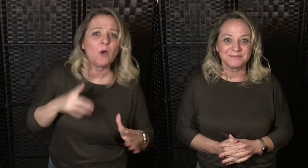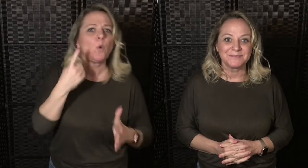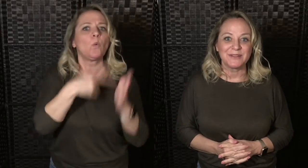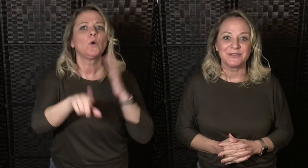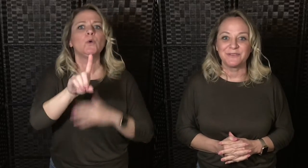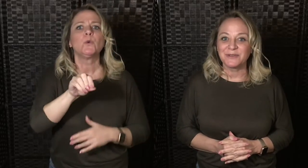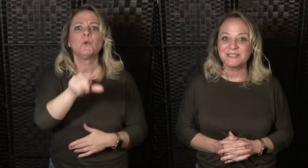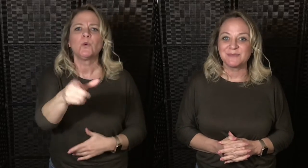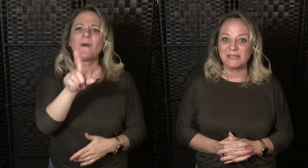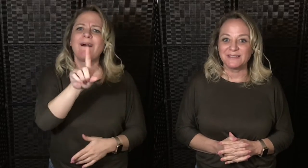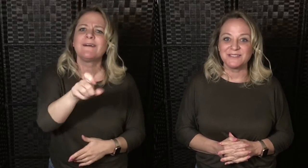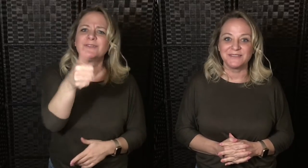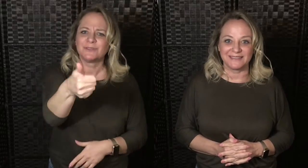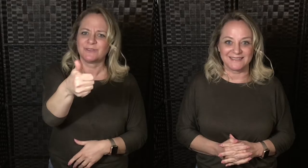Look forward to speaking to you next time.